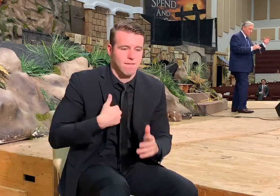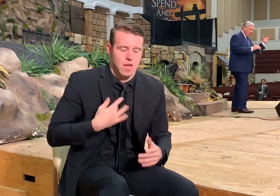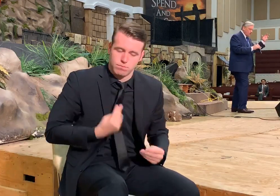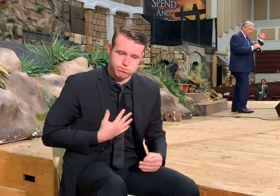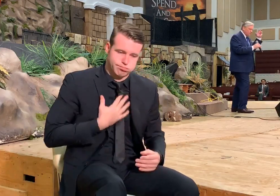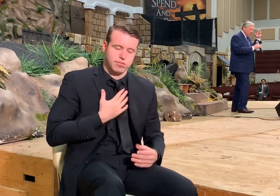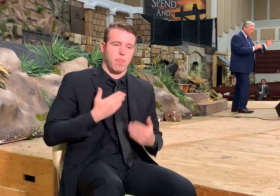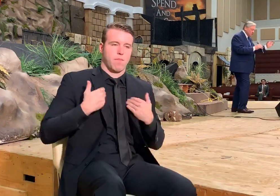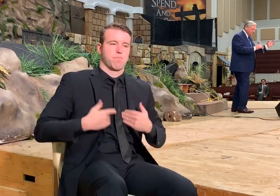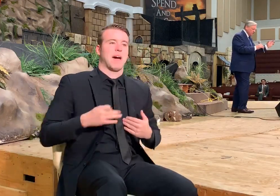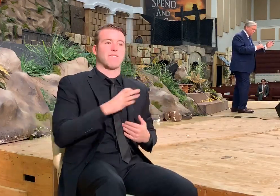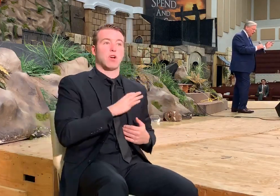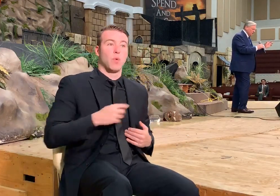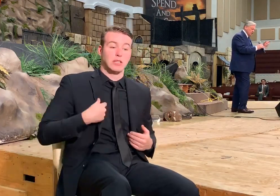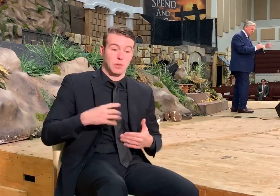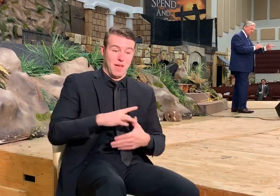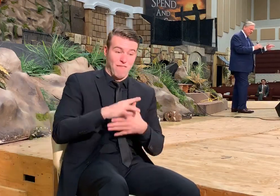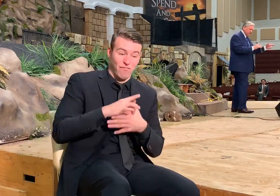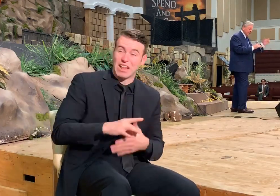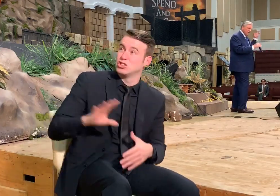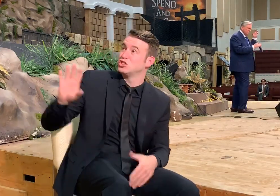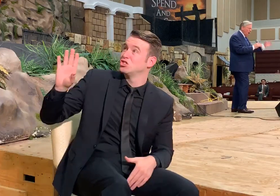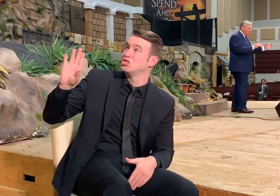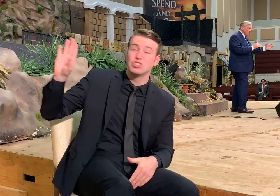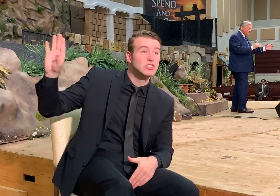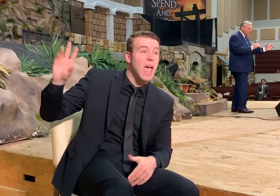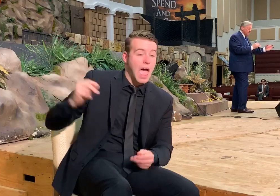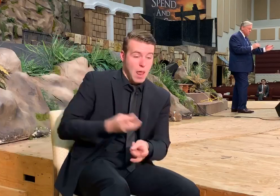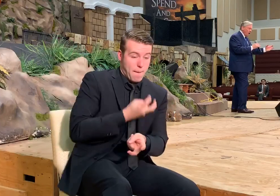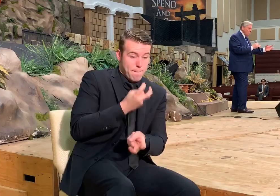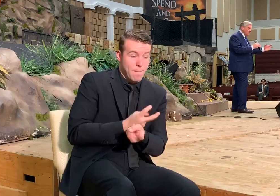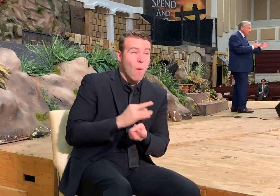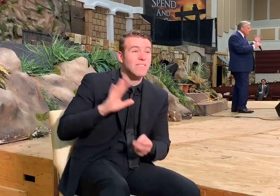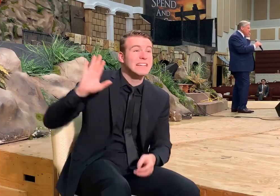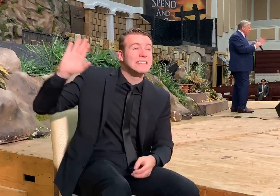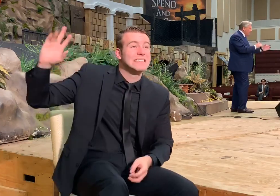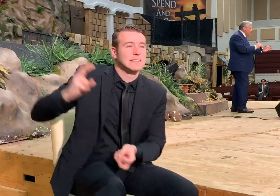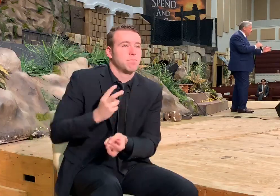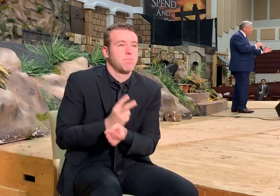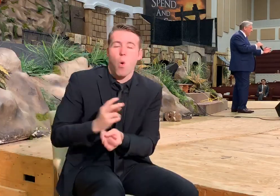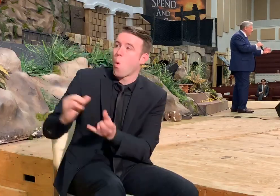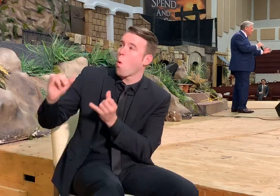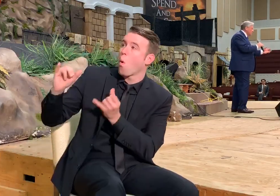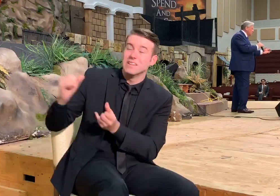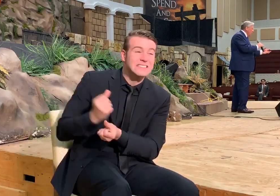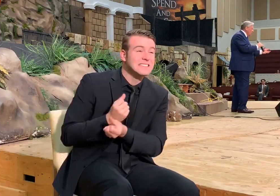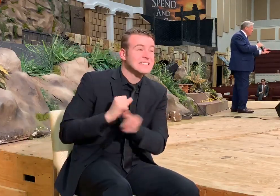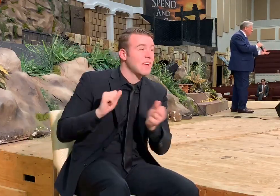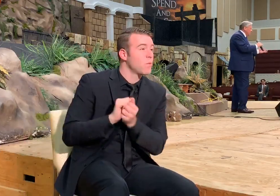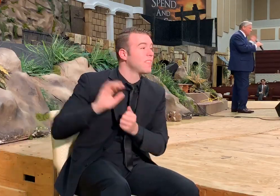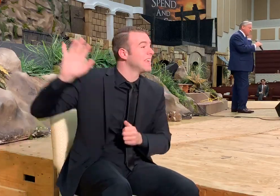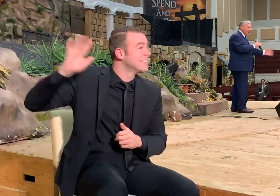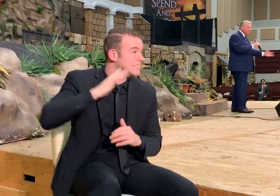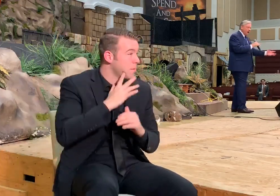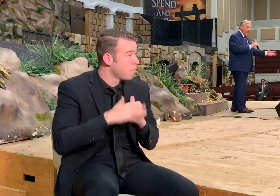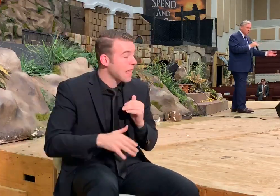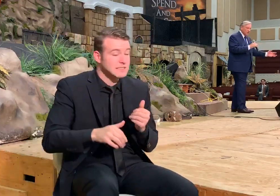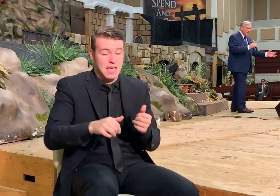body of Christ. Flesh of his flesh. It says it. Bone of his bone. Saved by his blood.